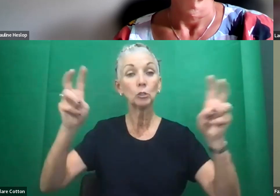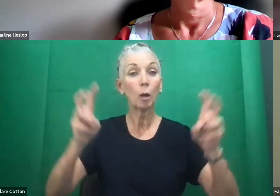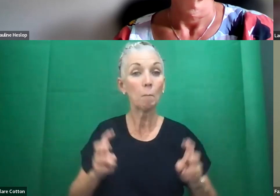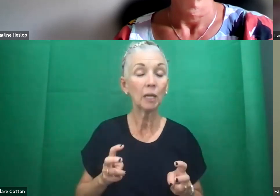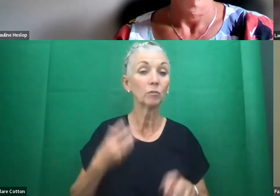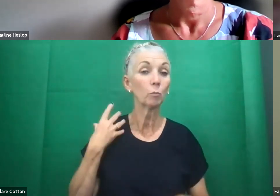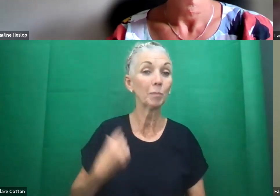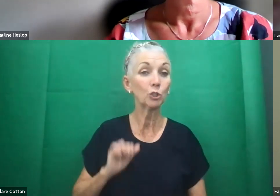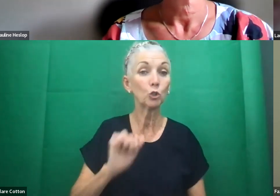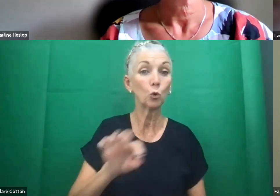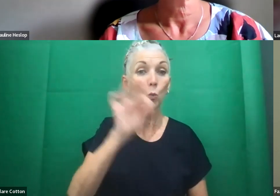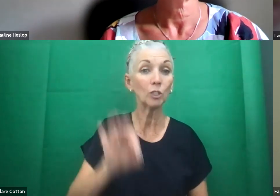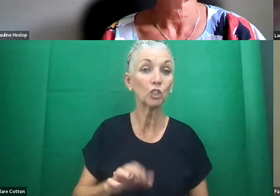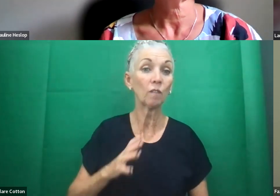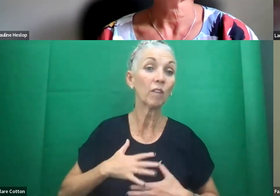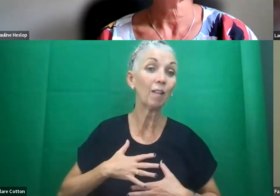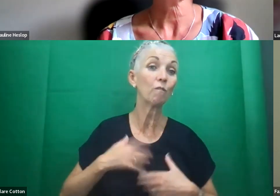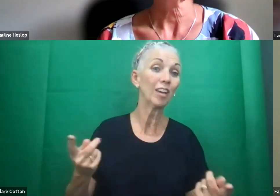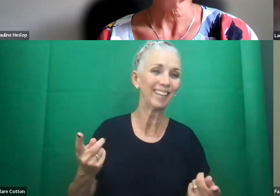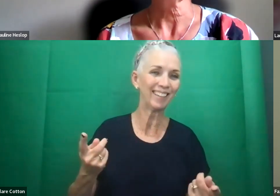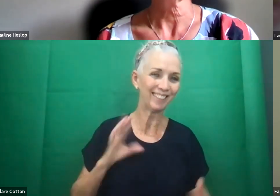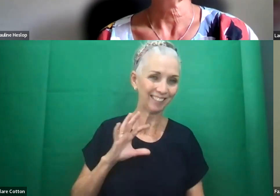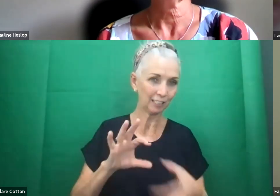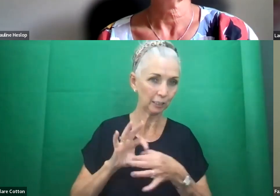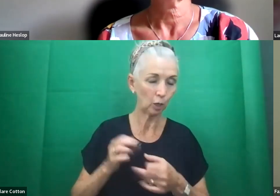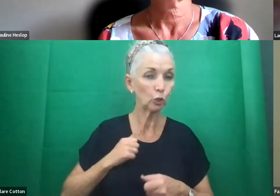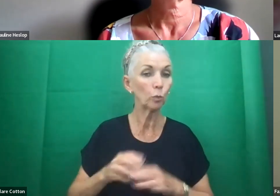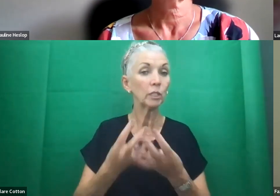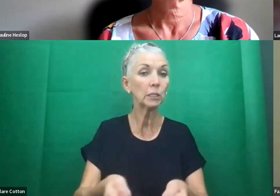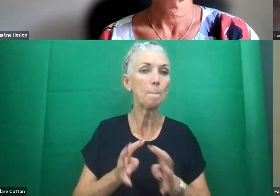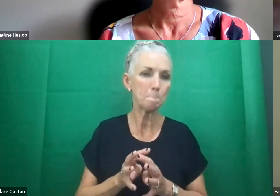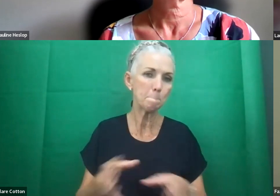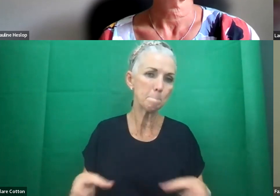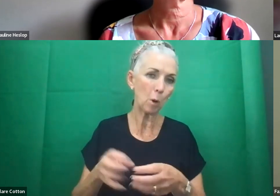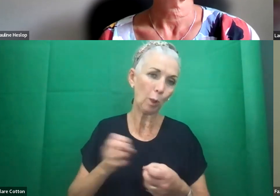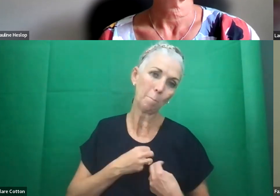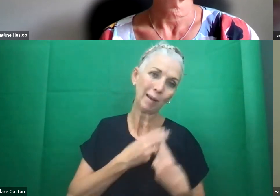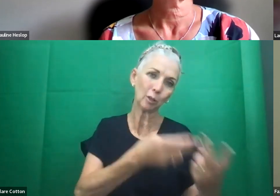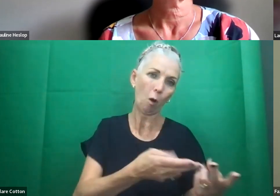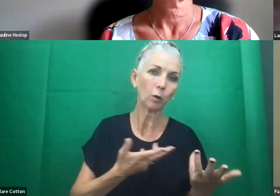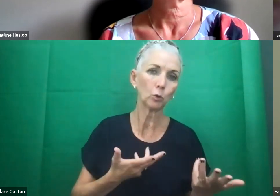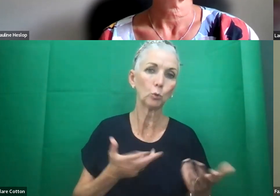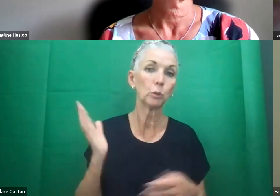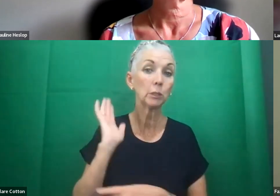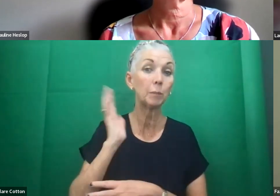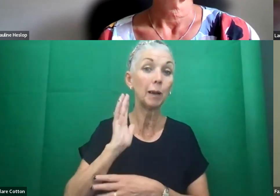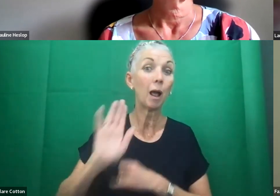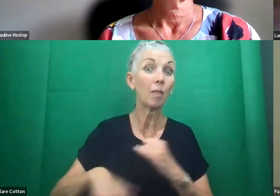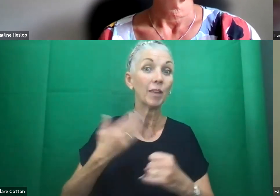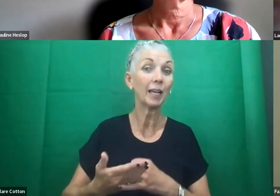do feel free to get in touch with my team and we'd be happy to pass them on to the speakers for you. And we'll have a slide at the end with our contact details. And